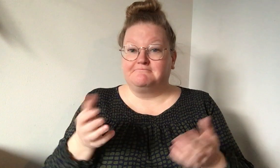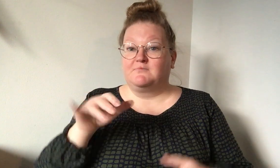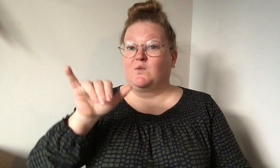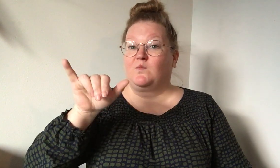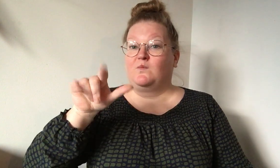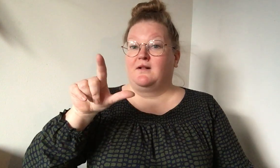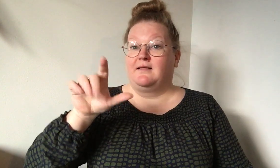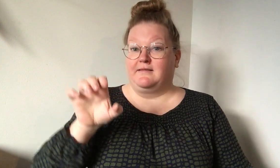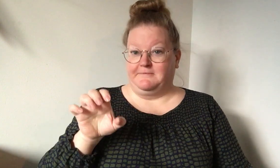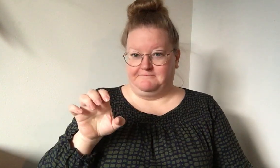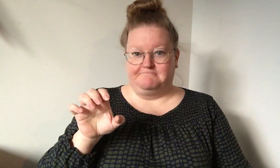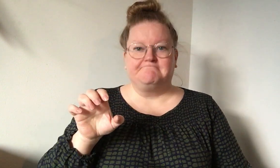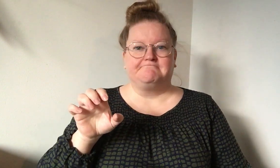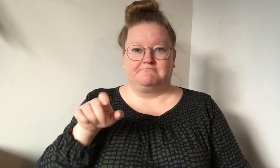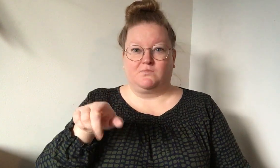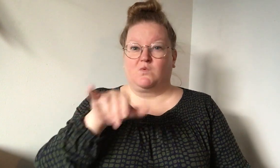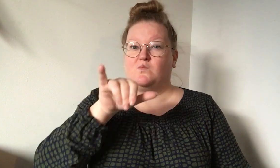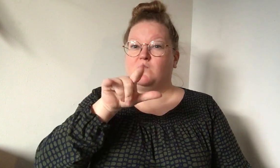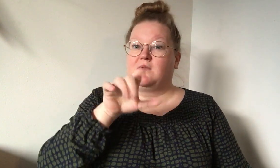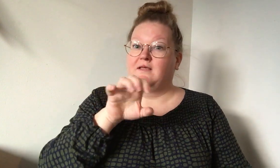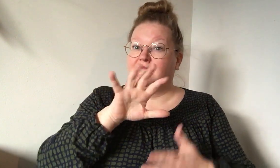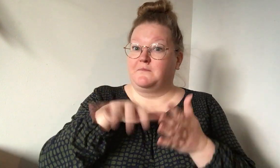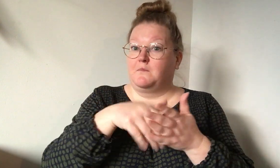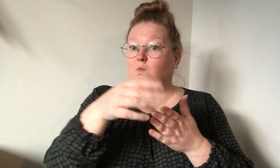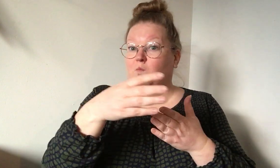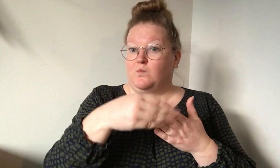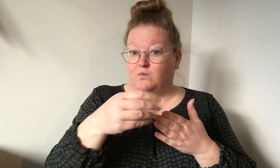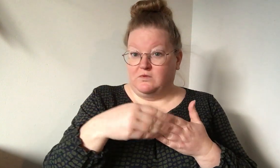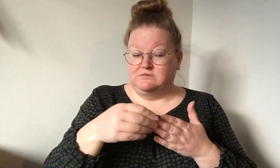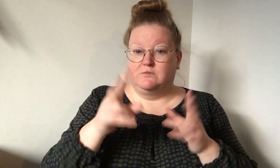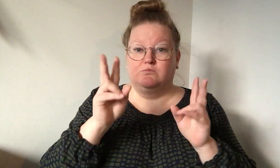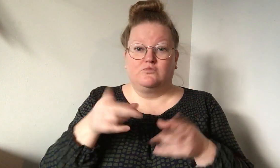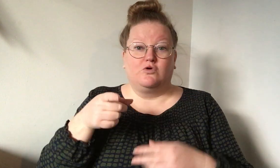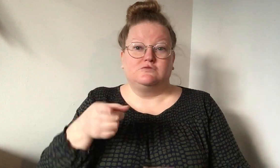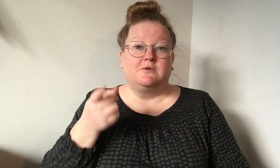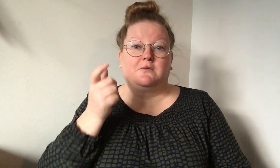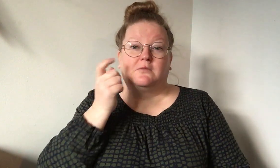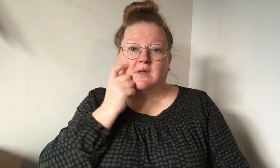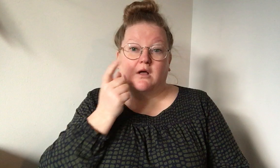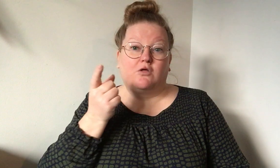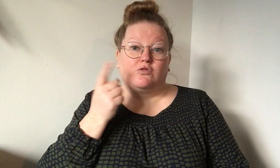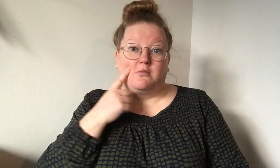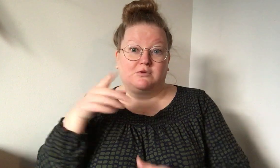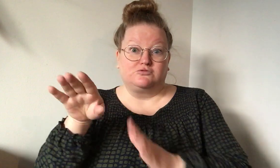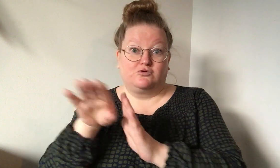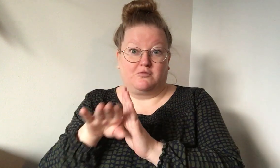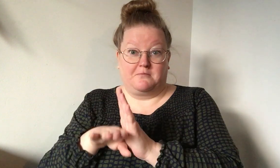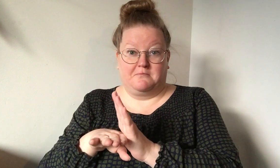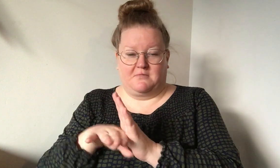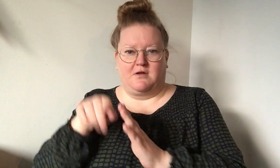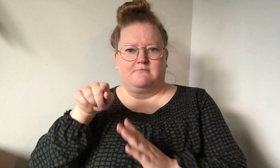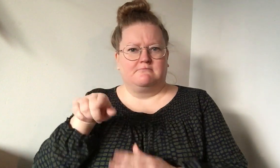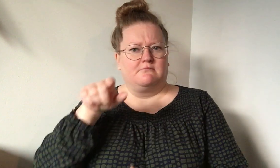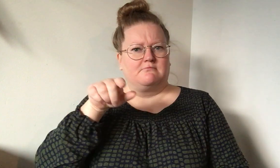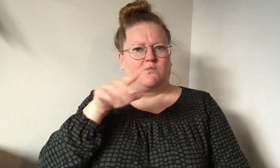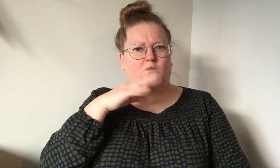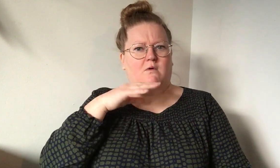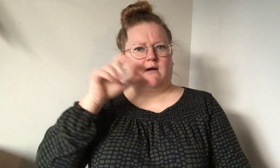trust me I love you, I